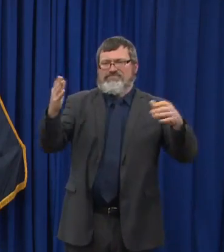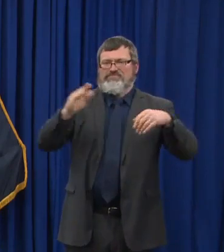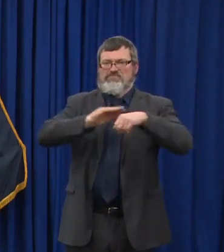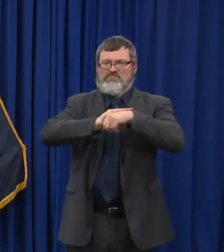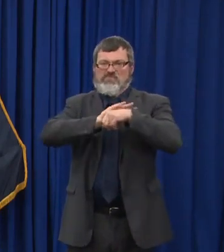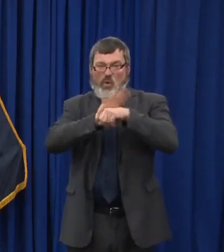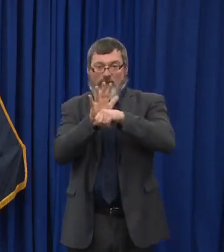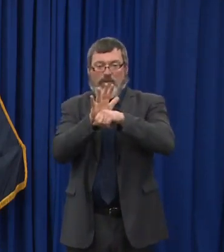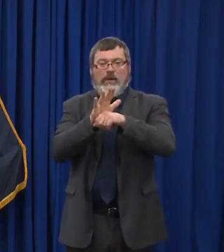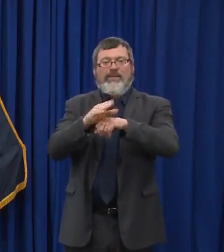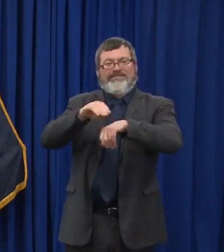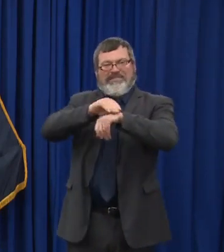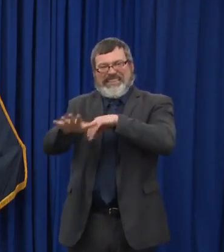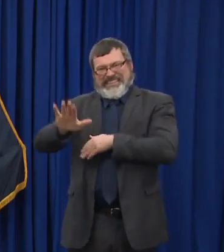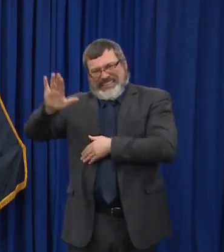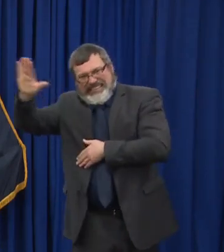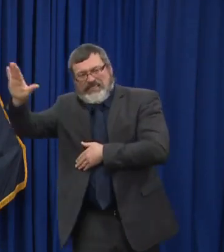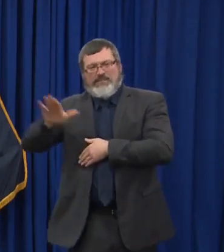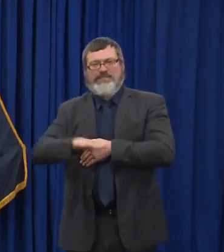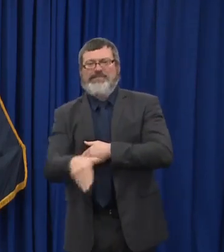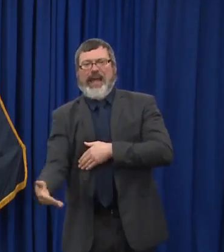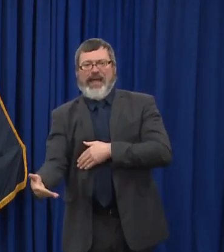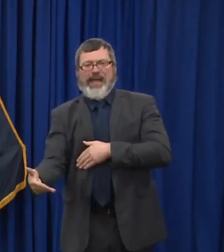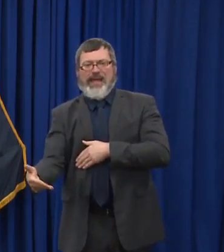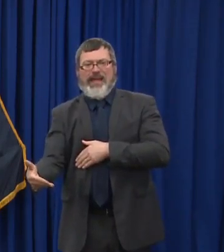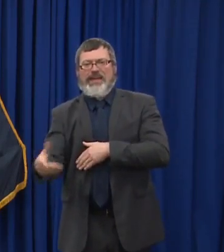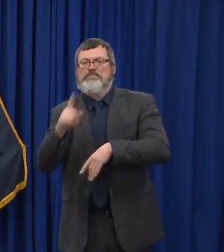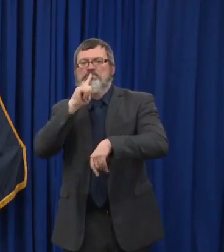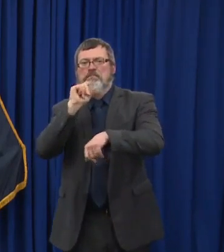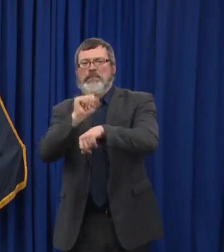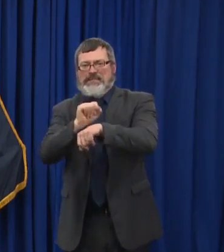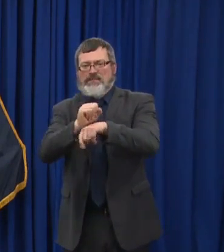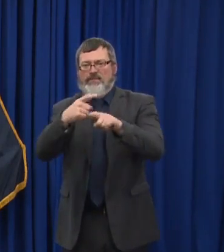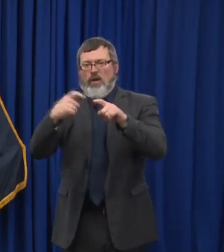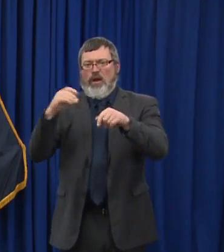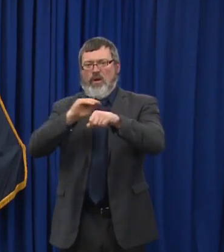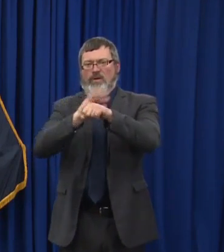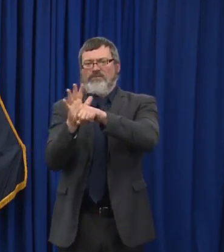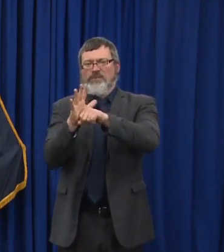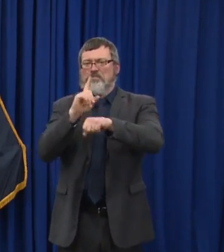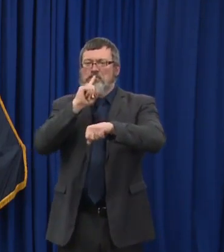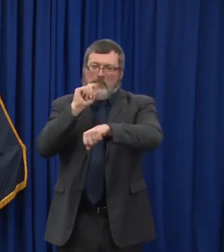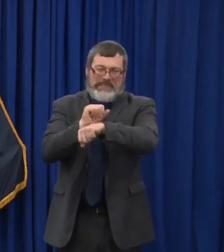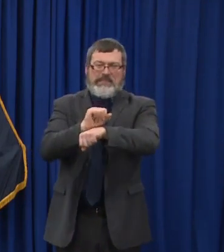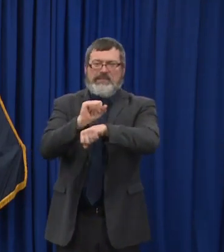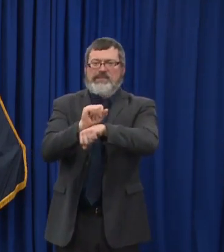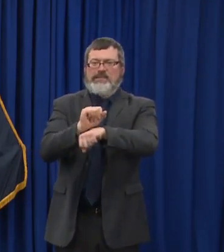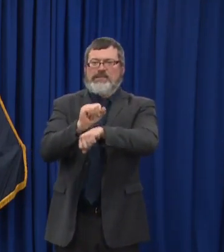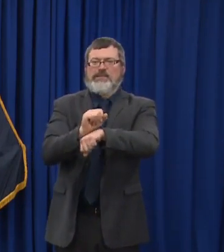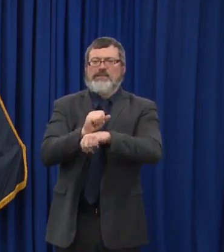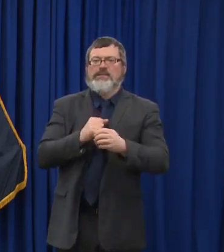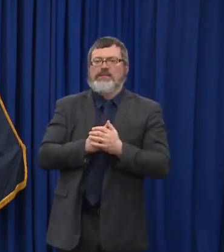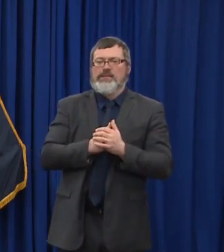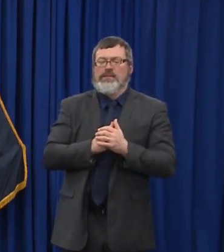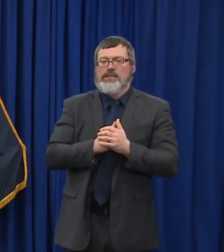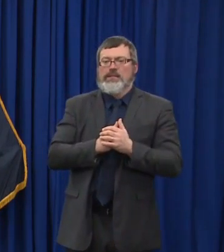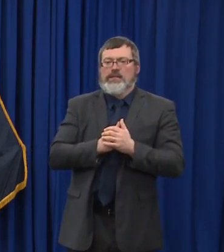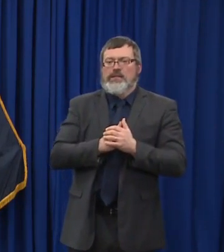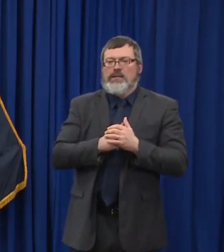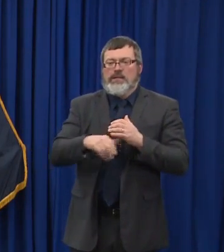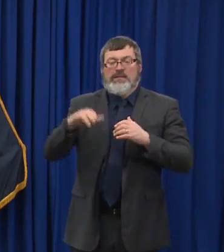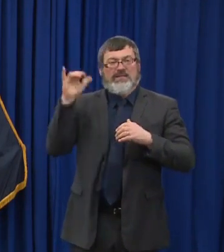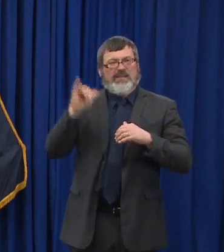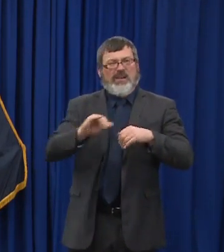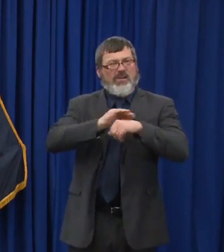Really just a stark reminder, unfortunately, that this virus really doesn't care if you're in a long-term care facility or if you're here for an elected official.